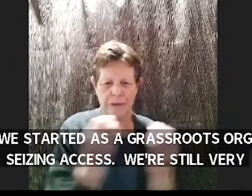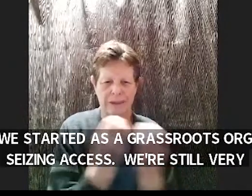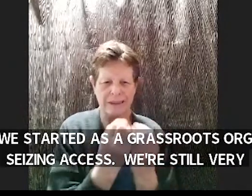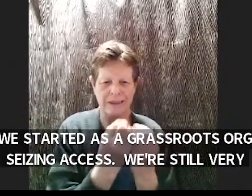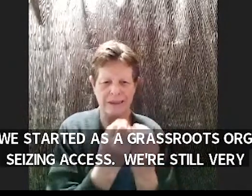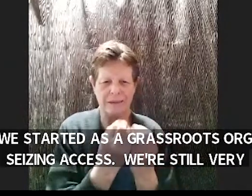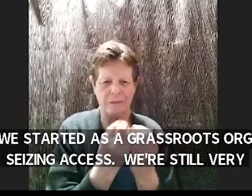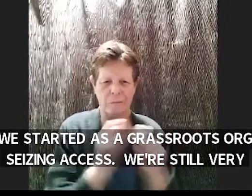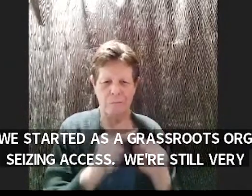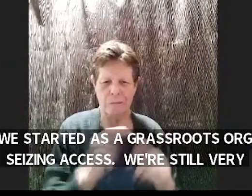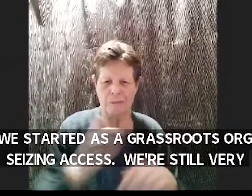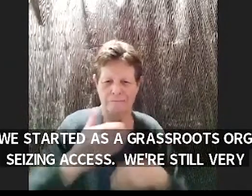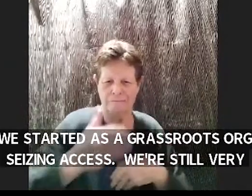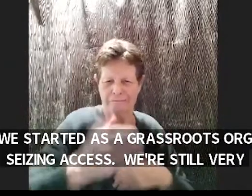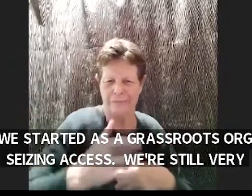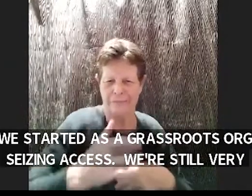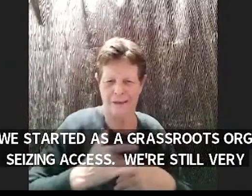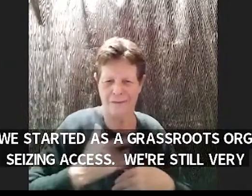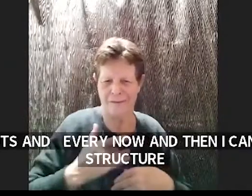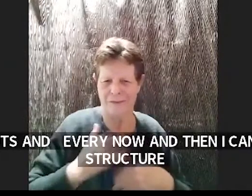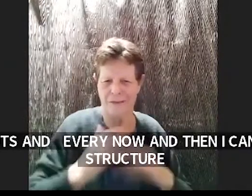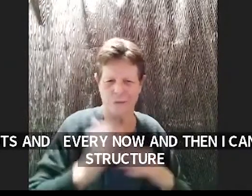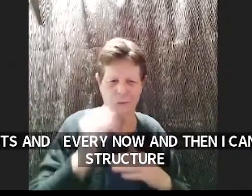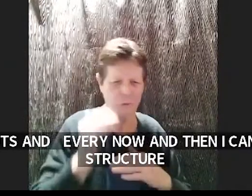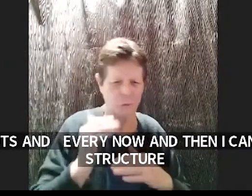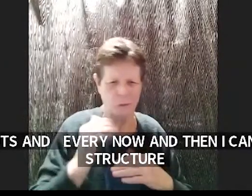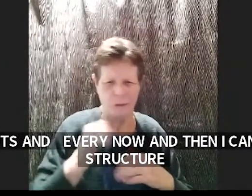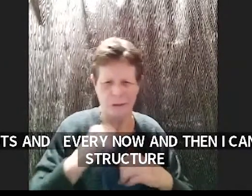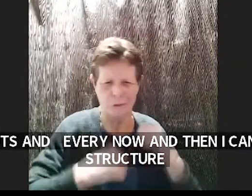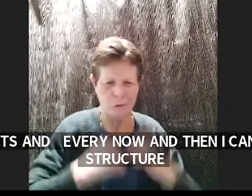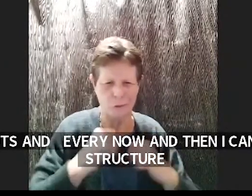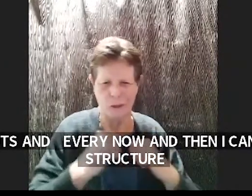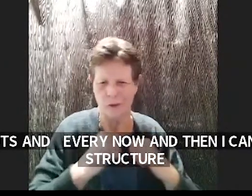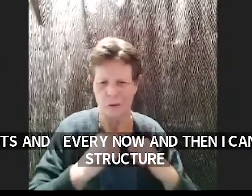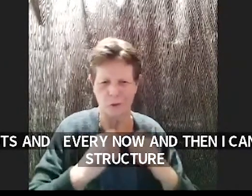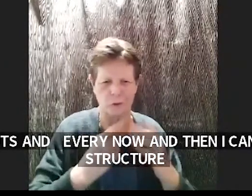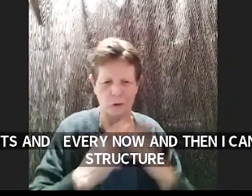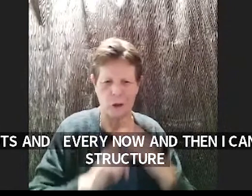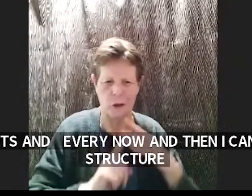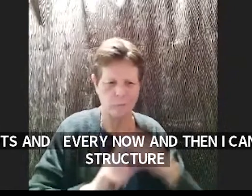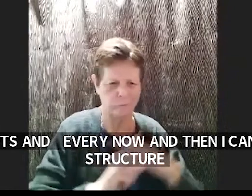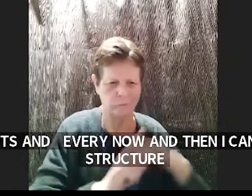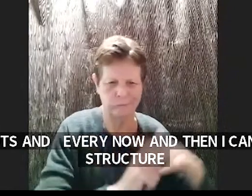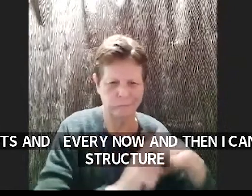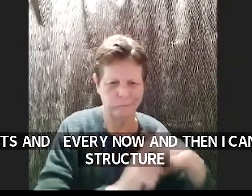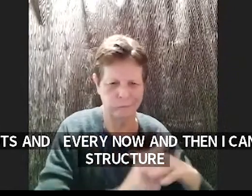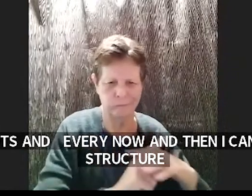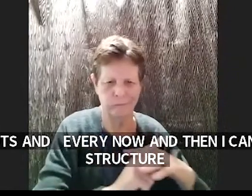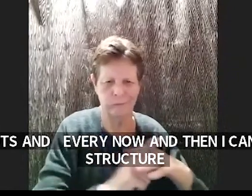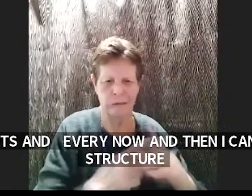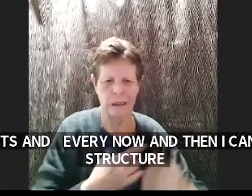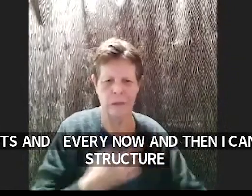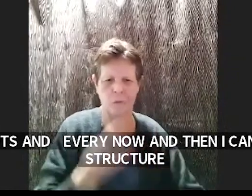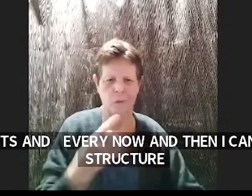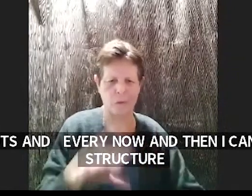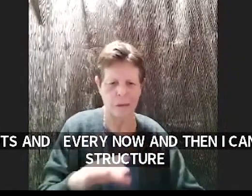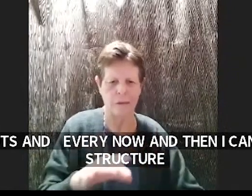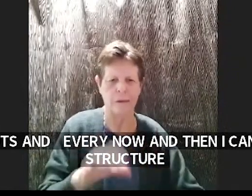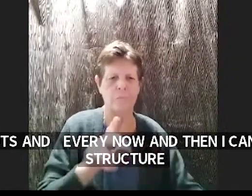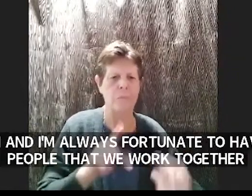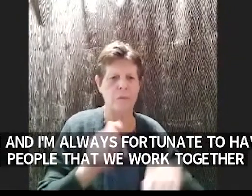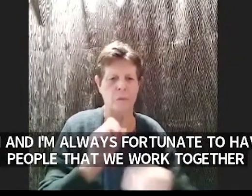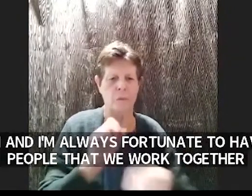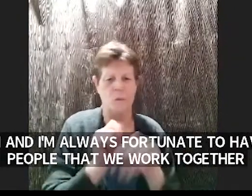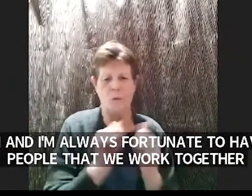in and i always you know i'm fortunate to have like great people that we work together and you know we we remind each other